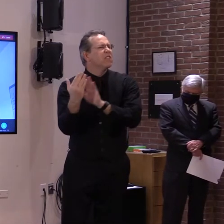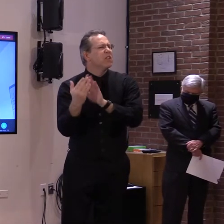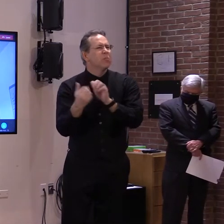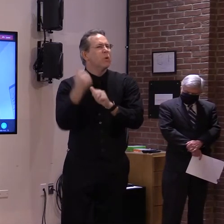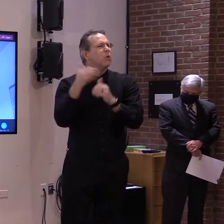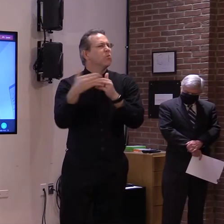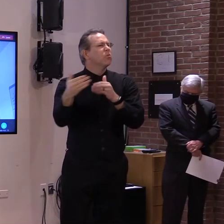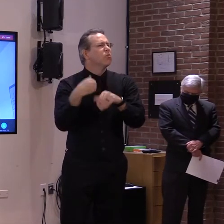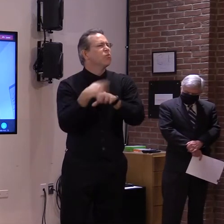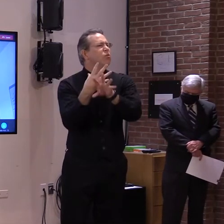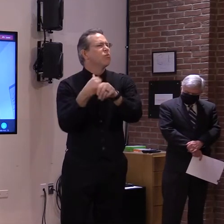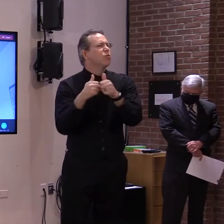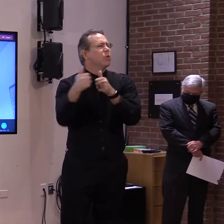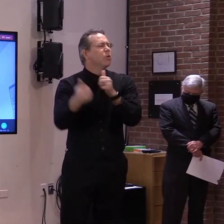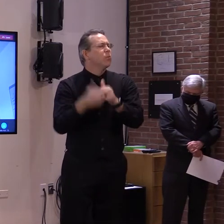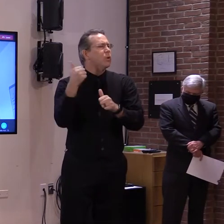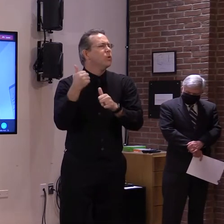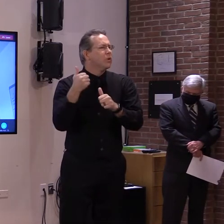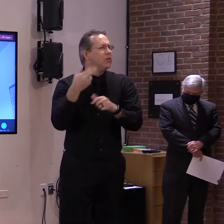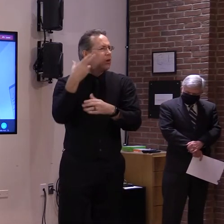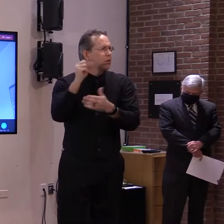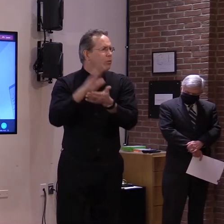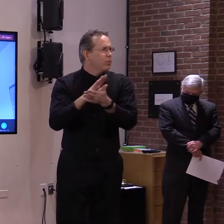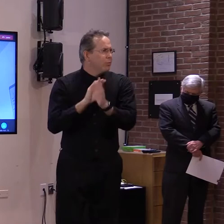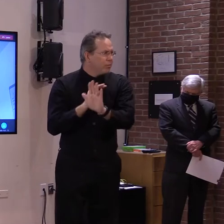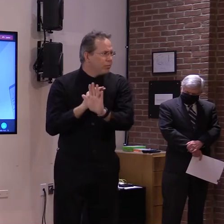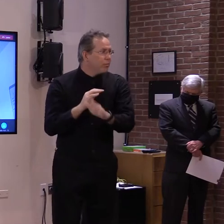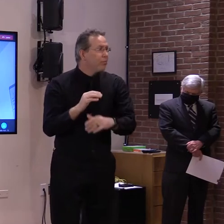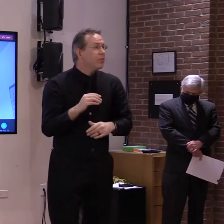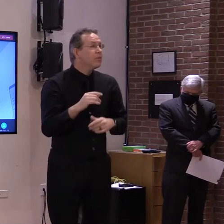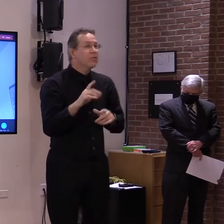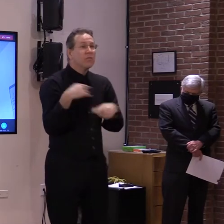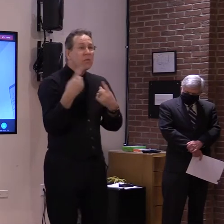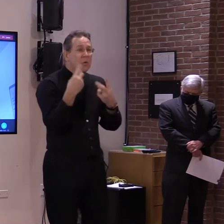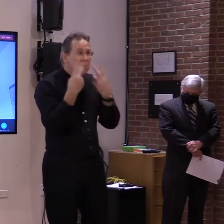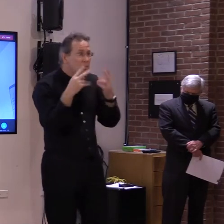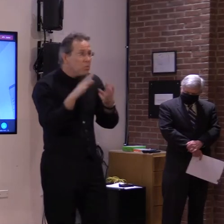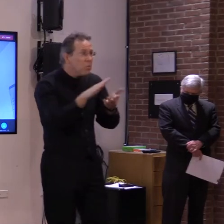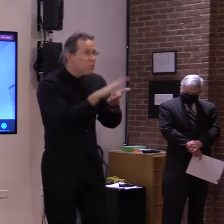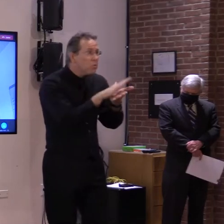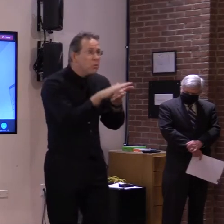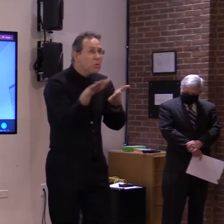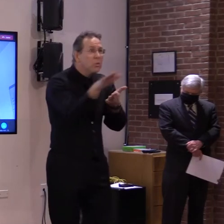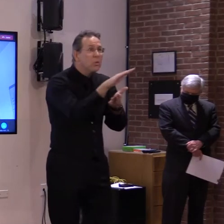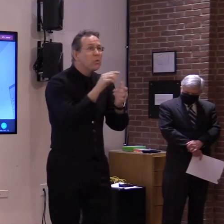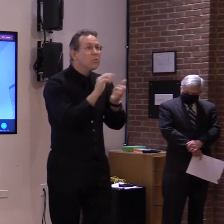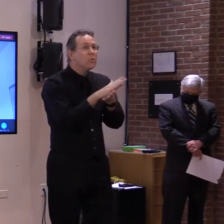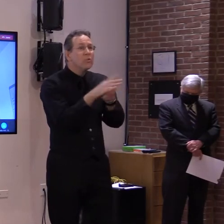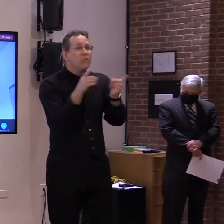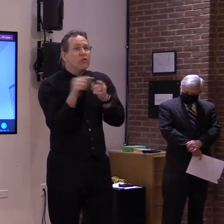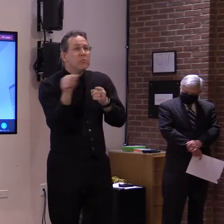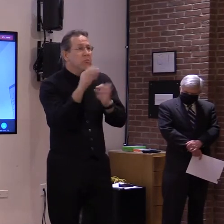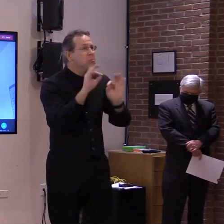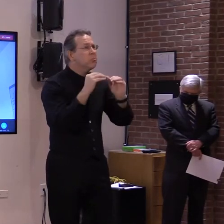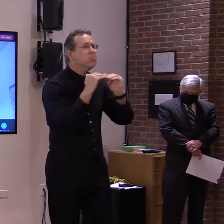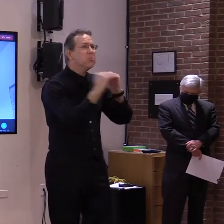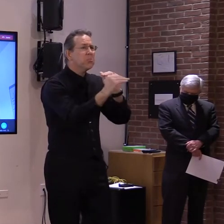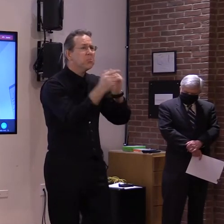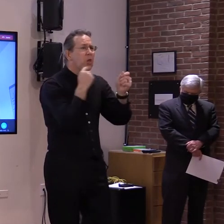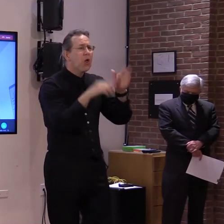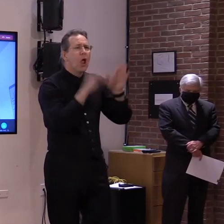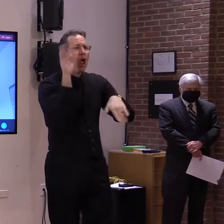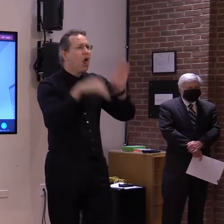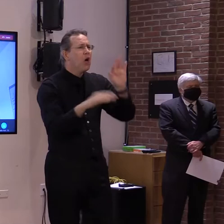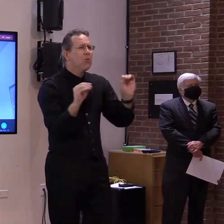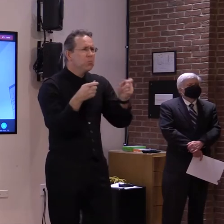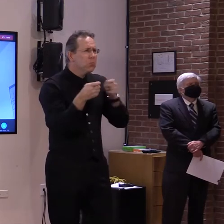observe our schools have been operating consistently over the last several months, even as the cases of the virus have increased in all regions of the